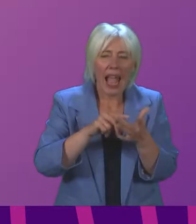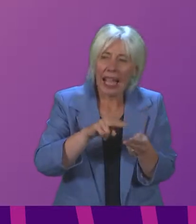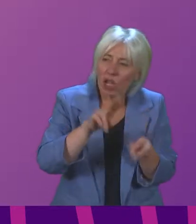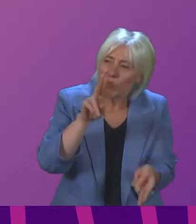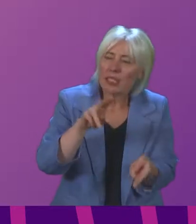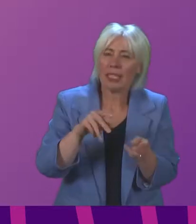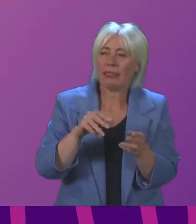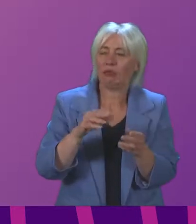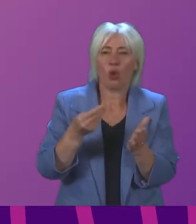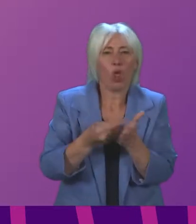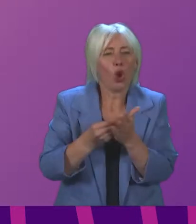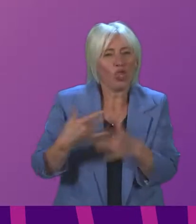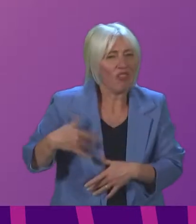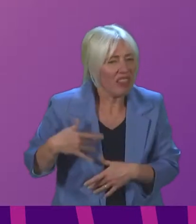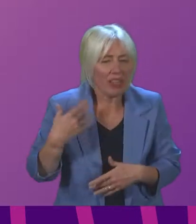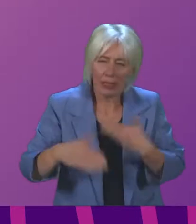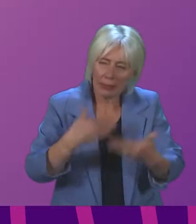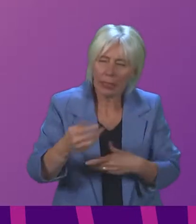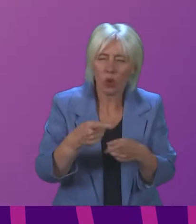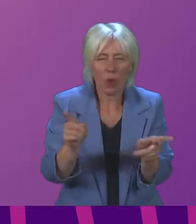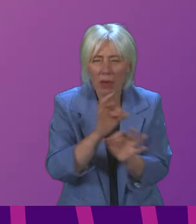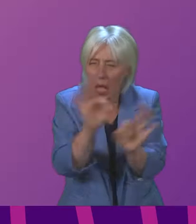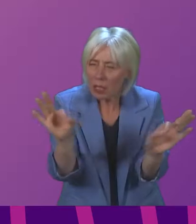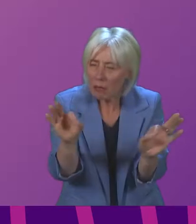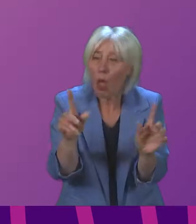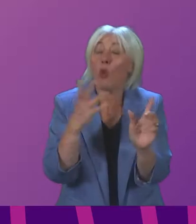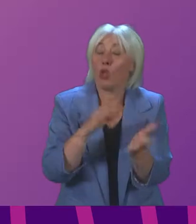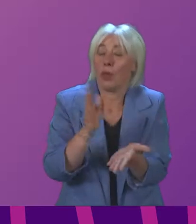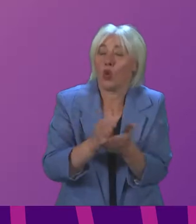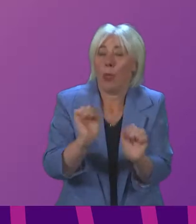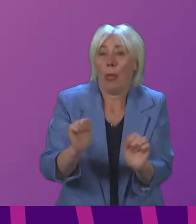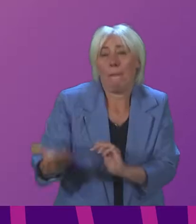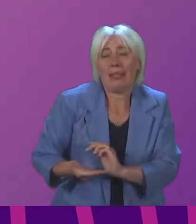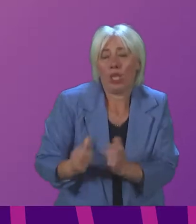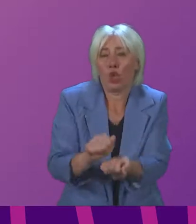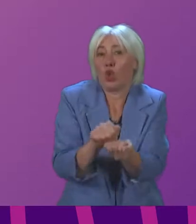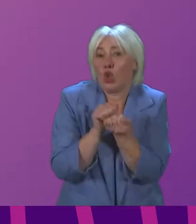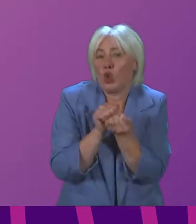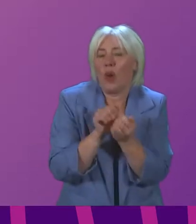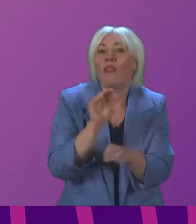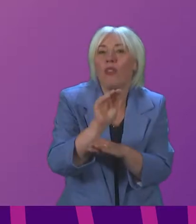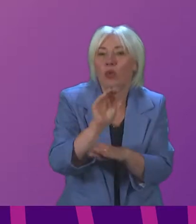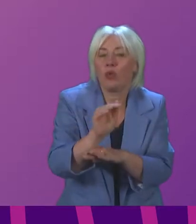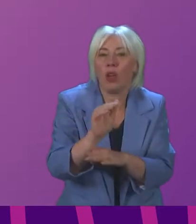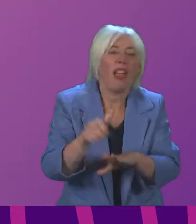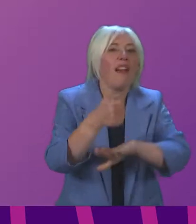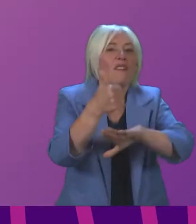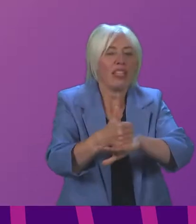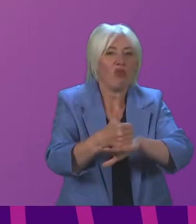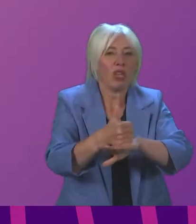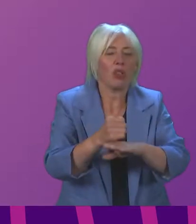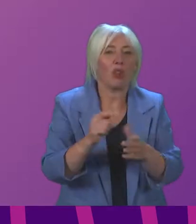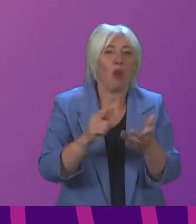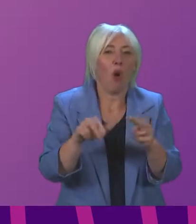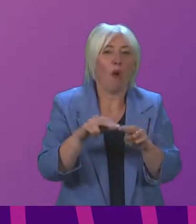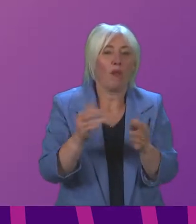First and foremost, they're very much talking about making their businesses secure for the future. The Federation of Small Businesses, and of course it is